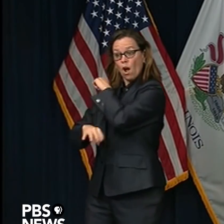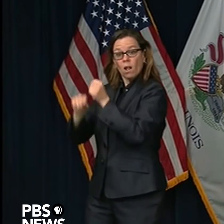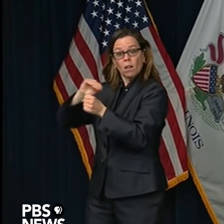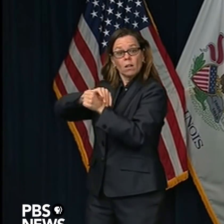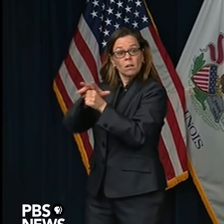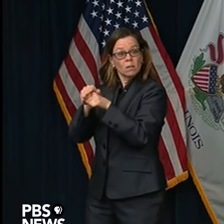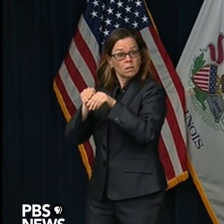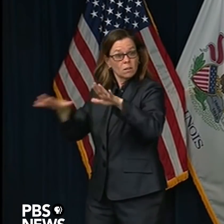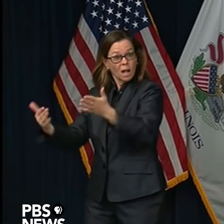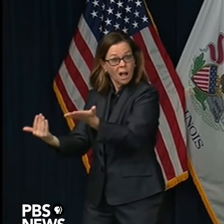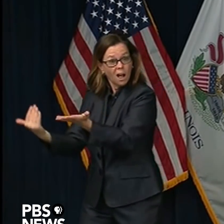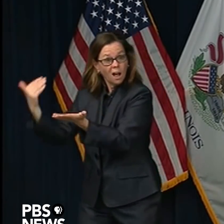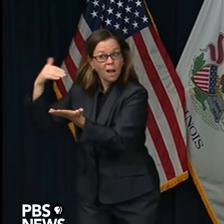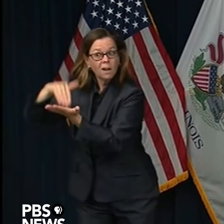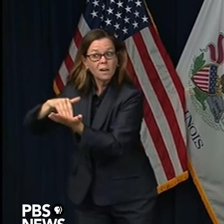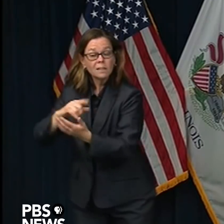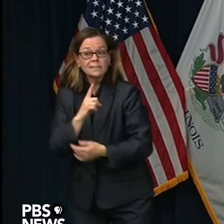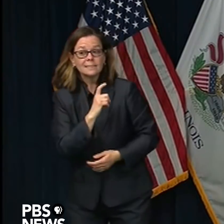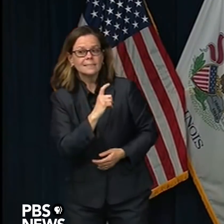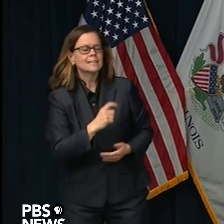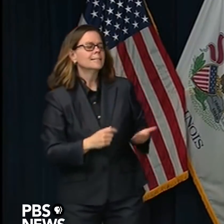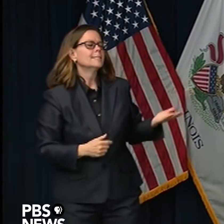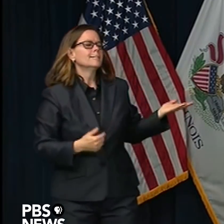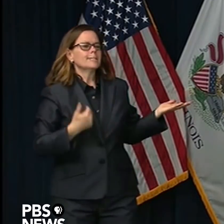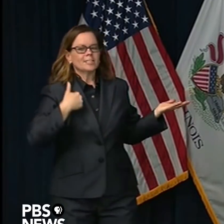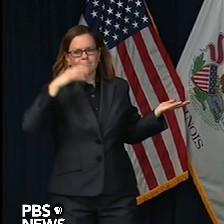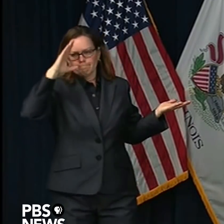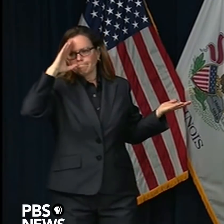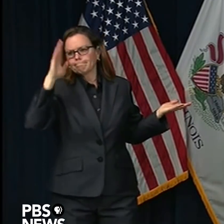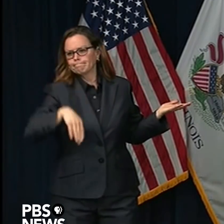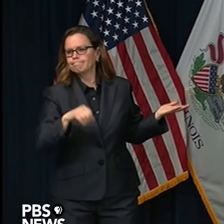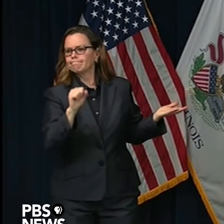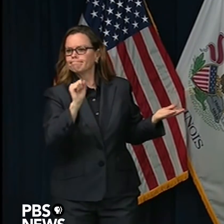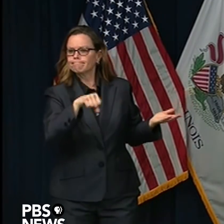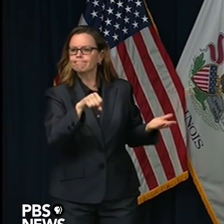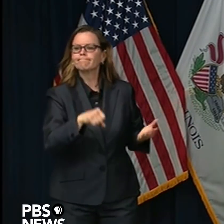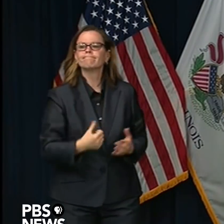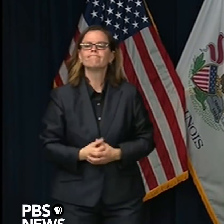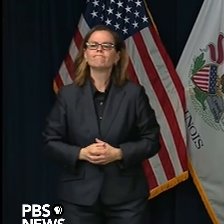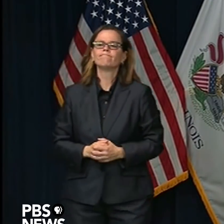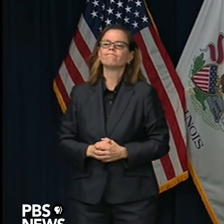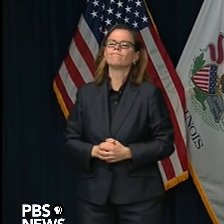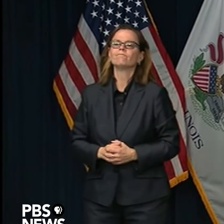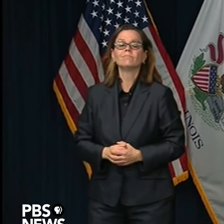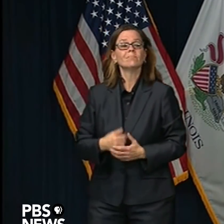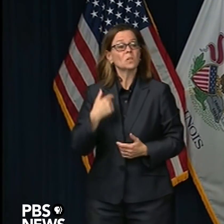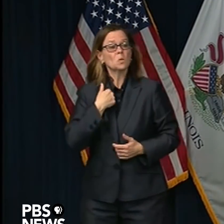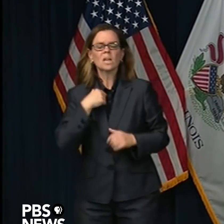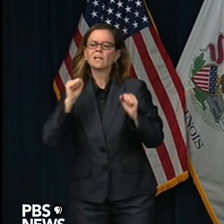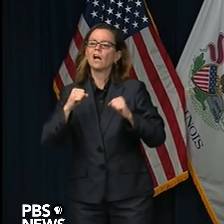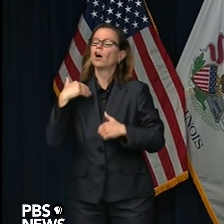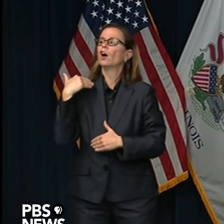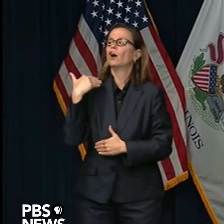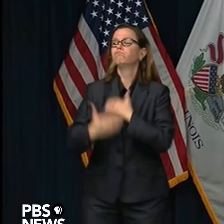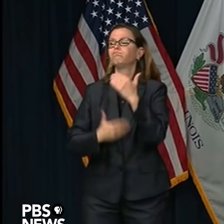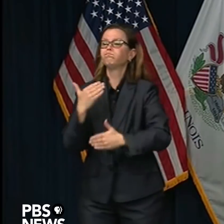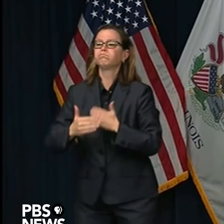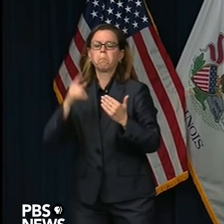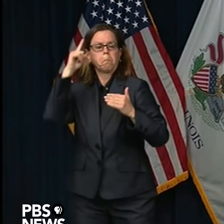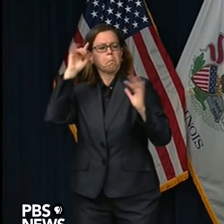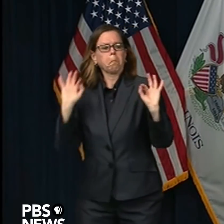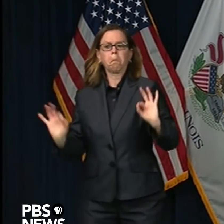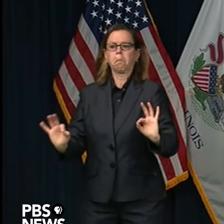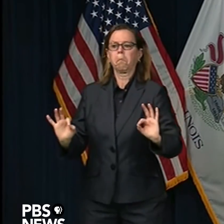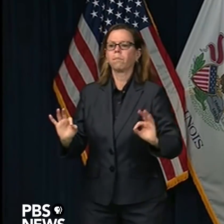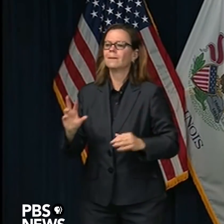able to begin to move on until we have testing, much greater